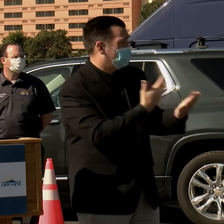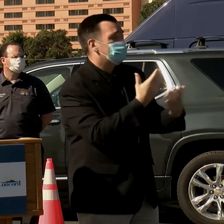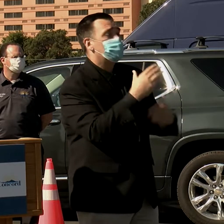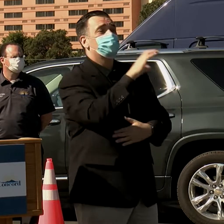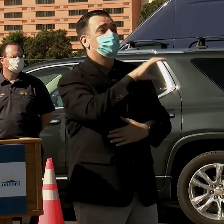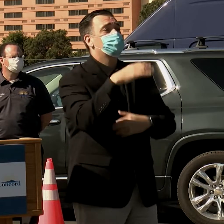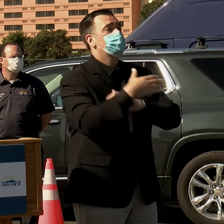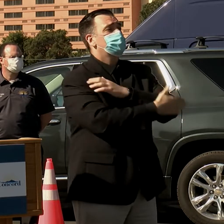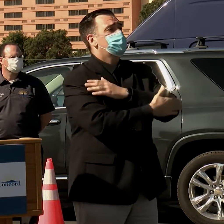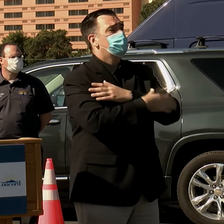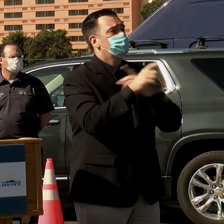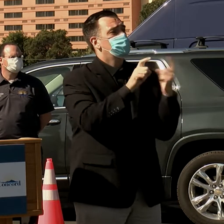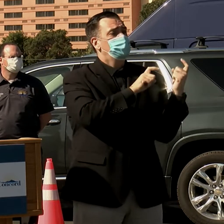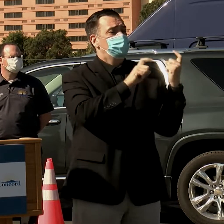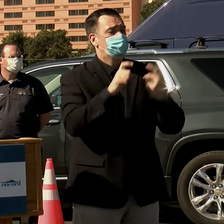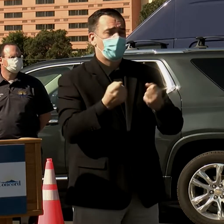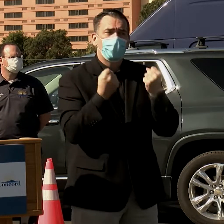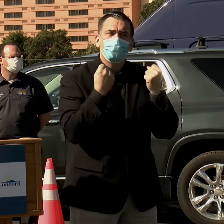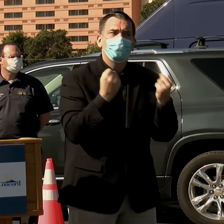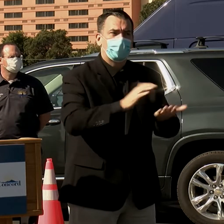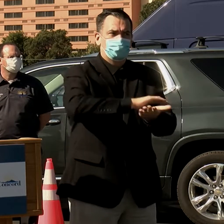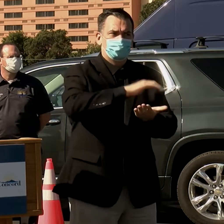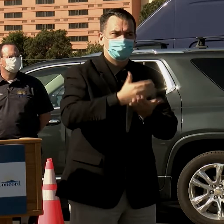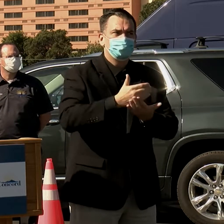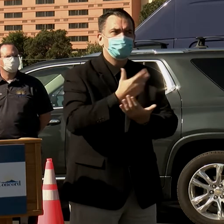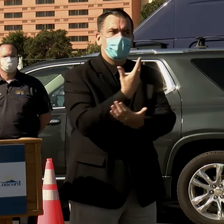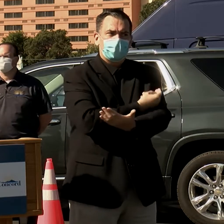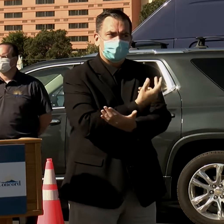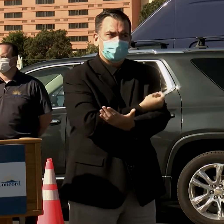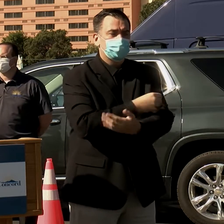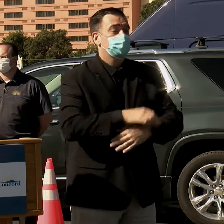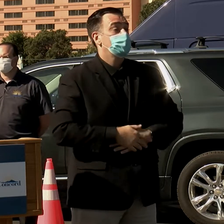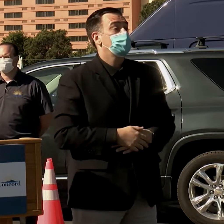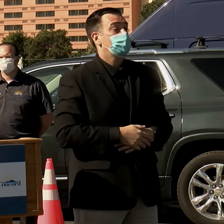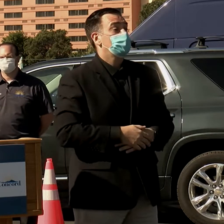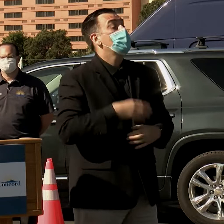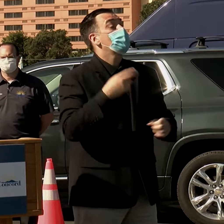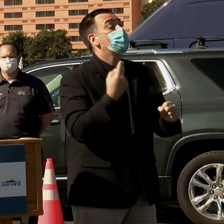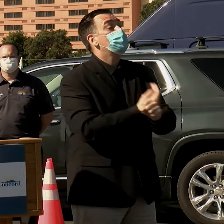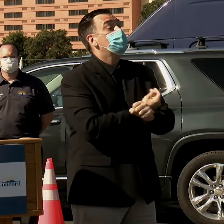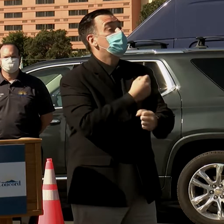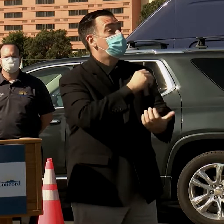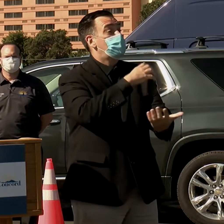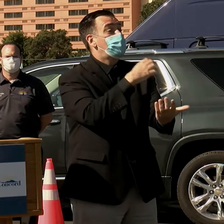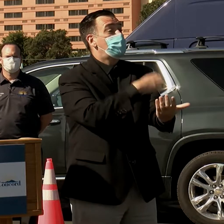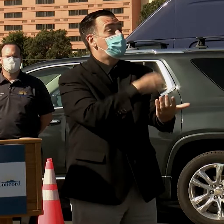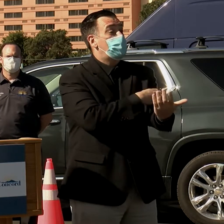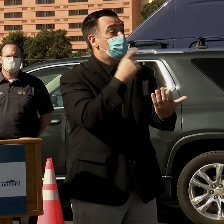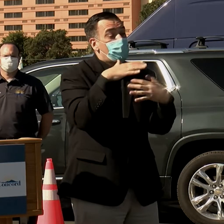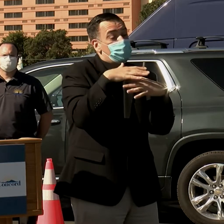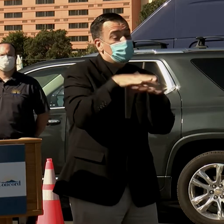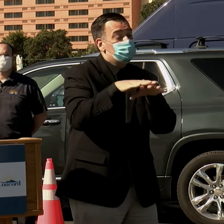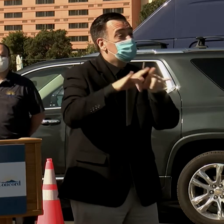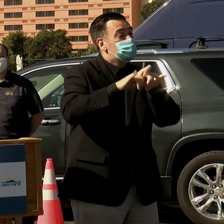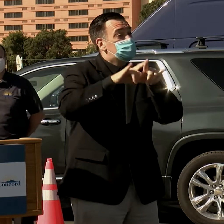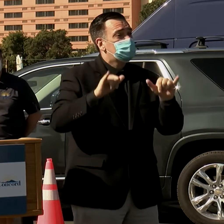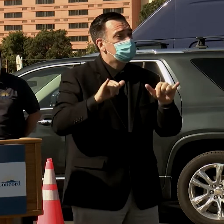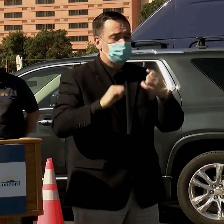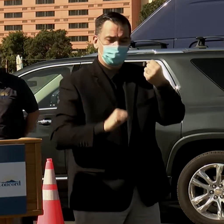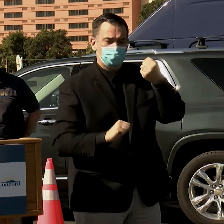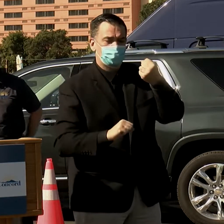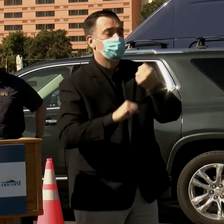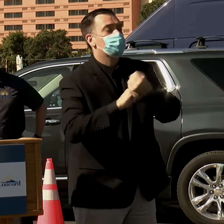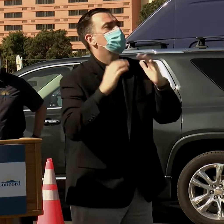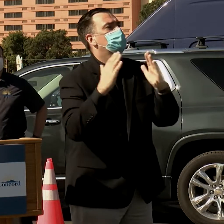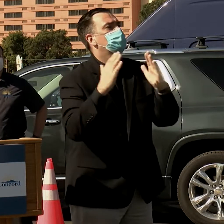Costa County for contributing significant amounts, and we're using the power of our integrated system to support the communities most